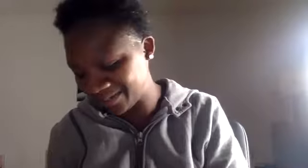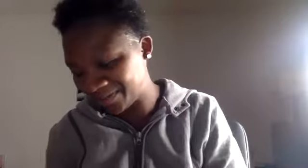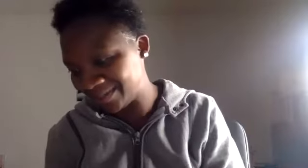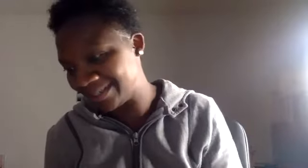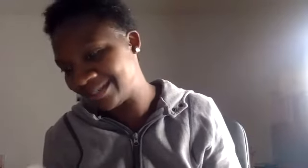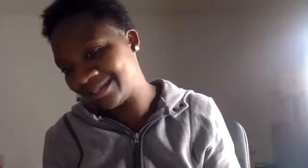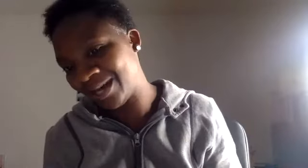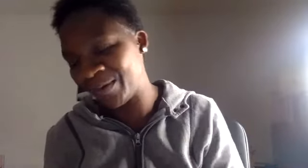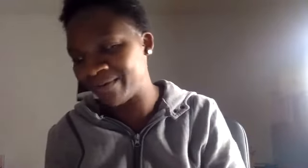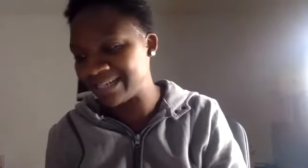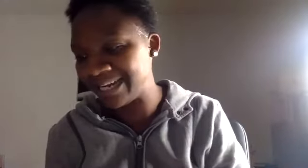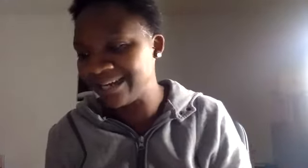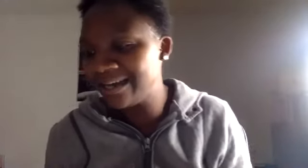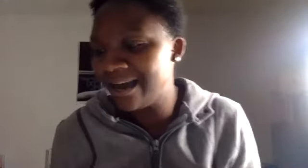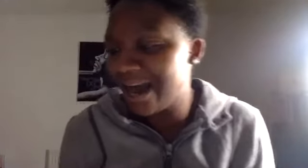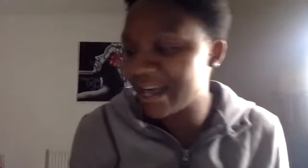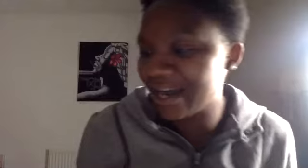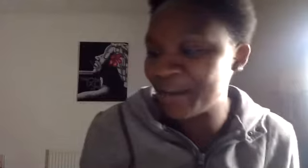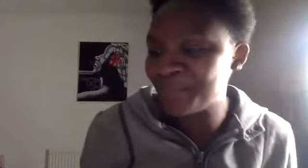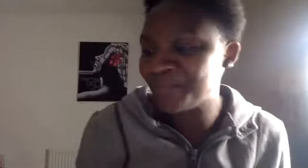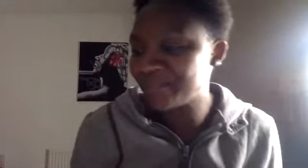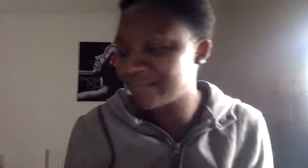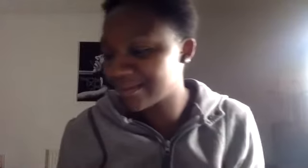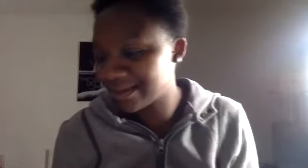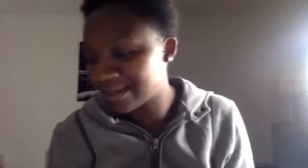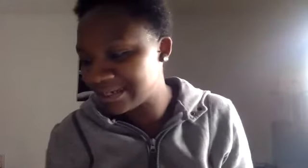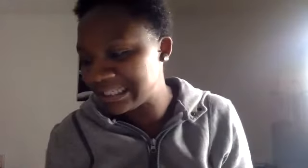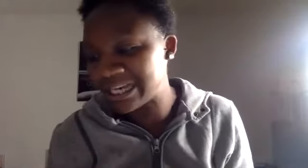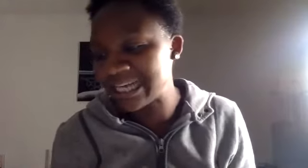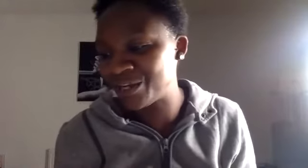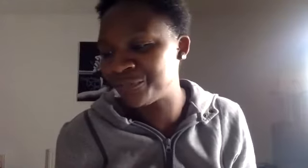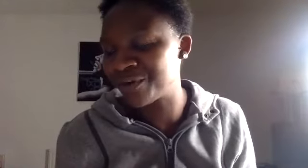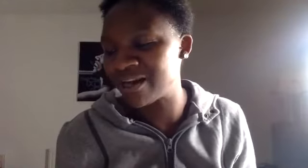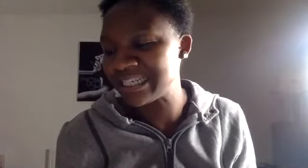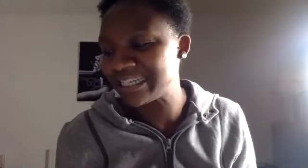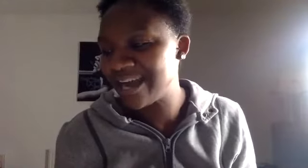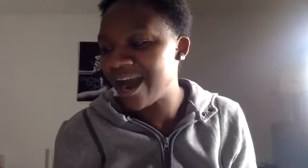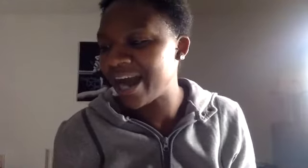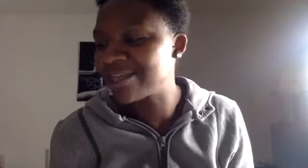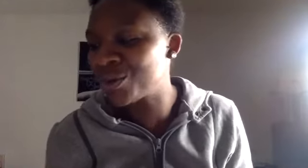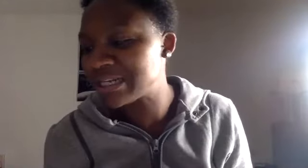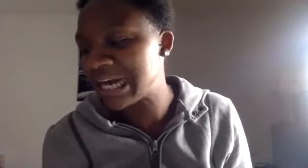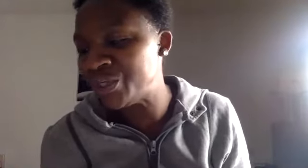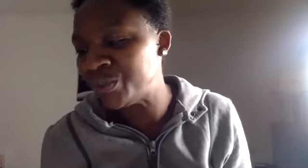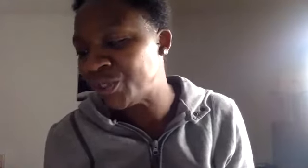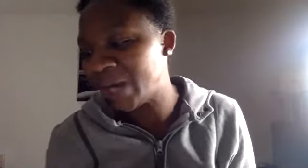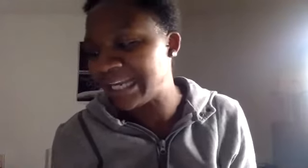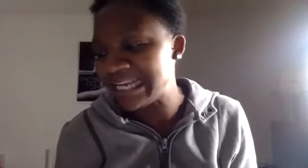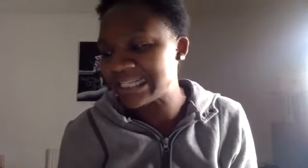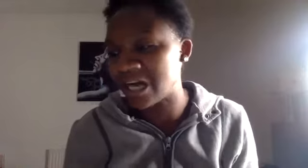are we ready? Yep. Um, did I take you for granted? I thought that I knew you. At least I